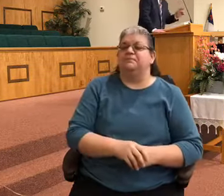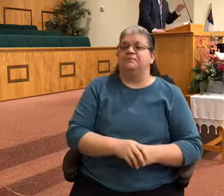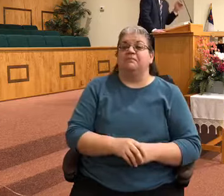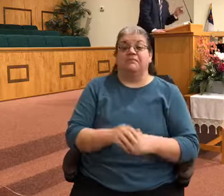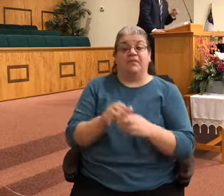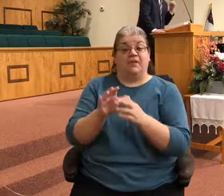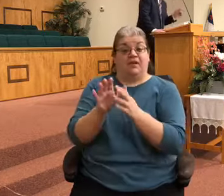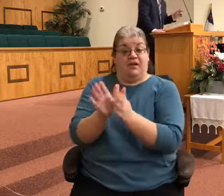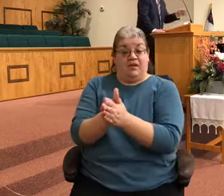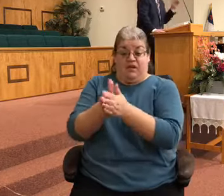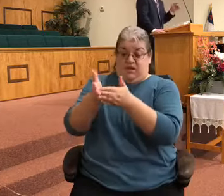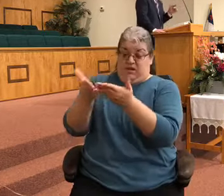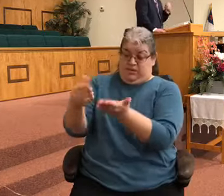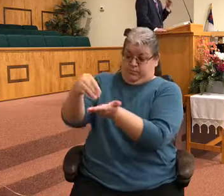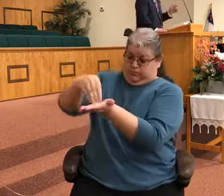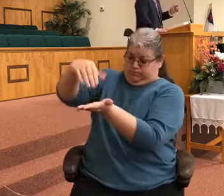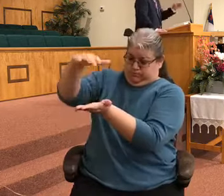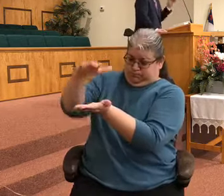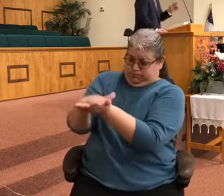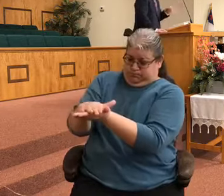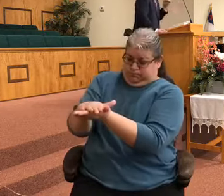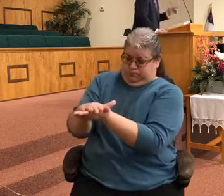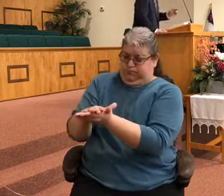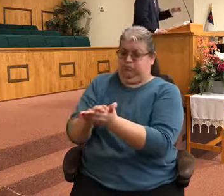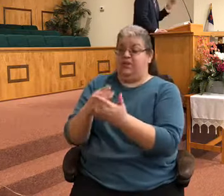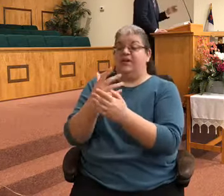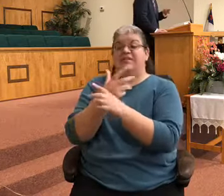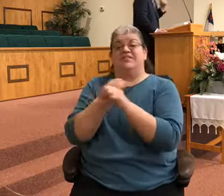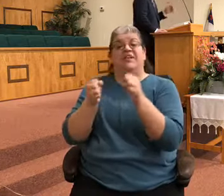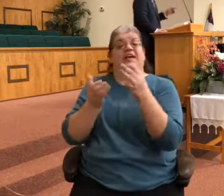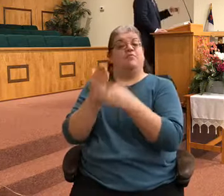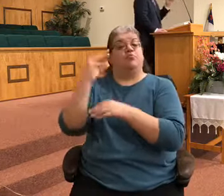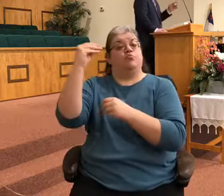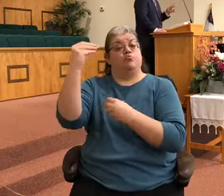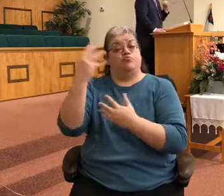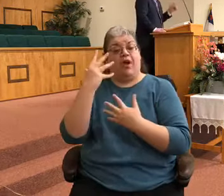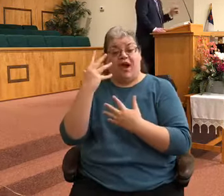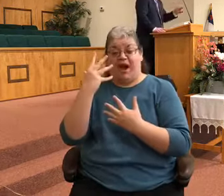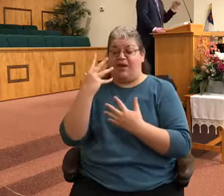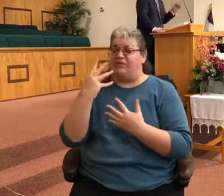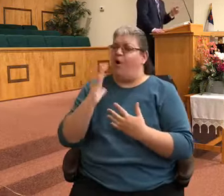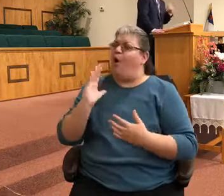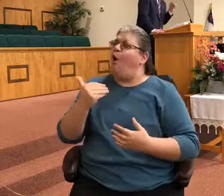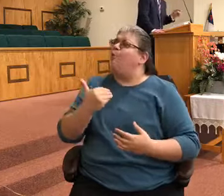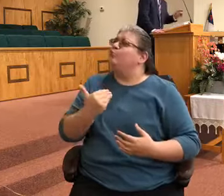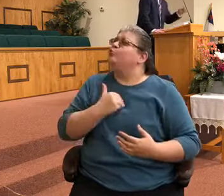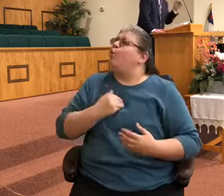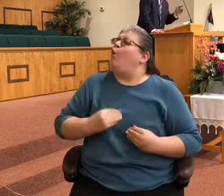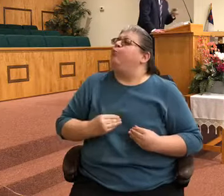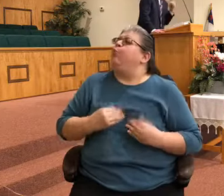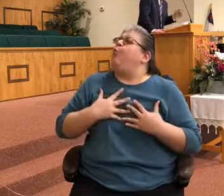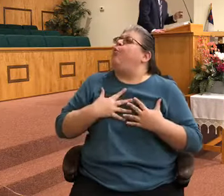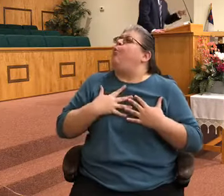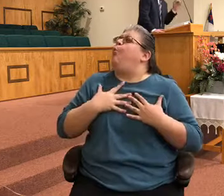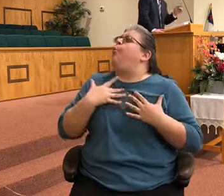I'm And it's